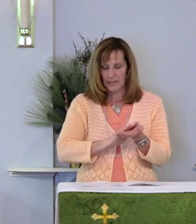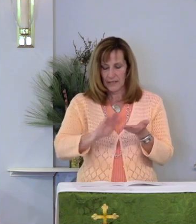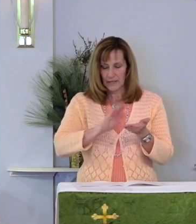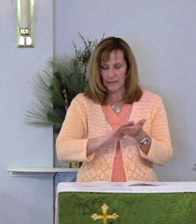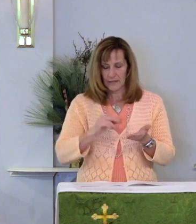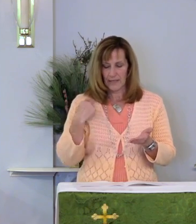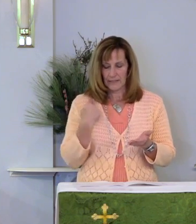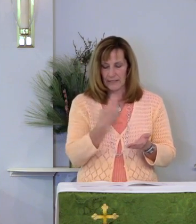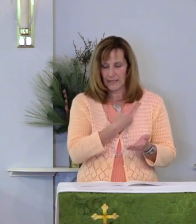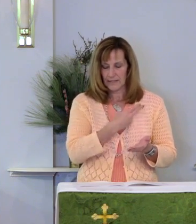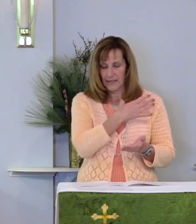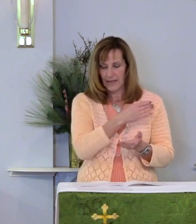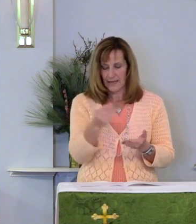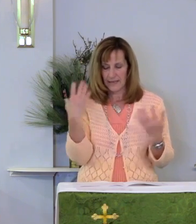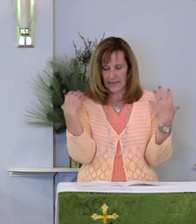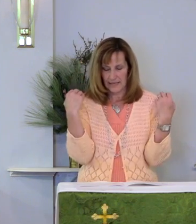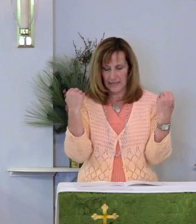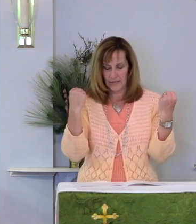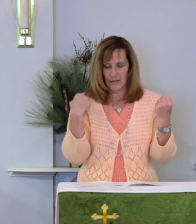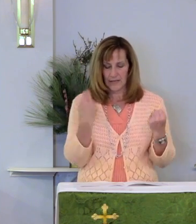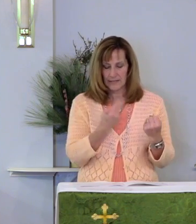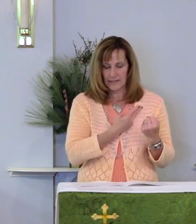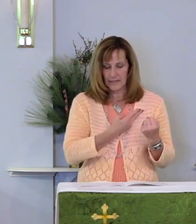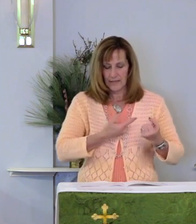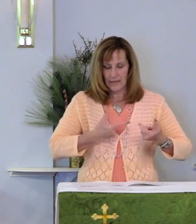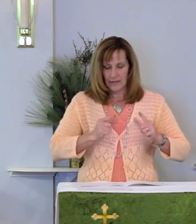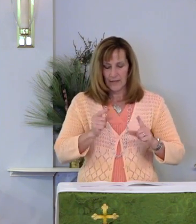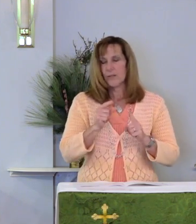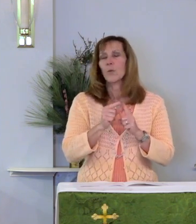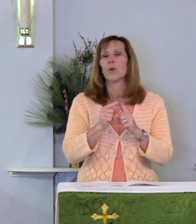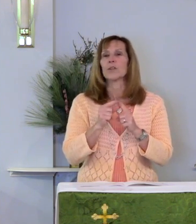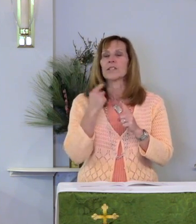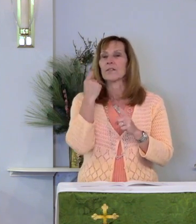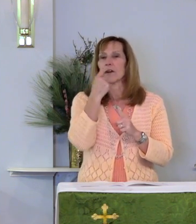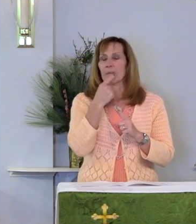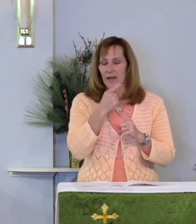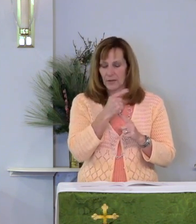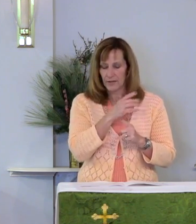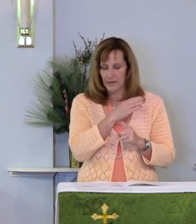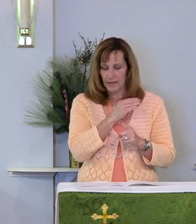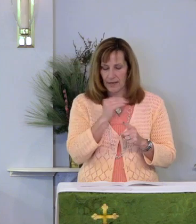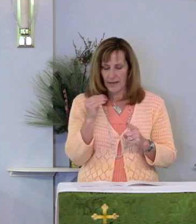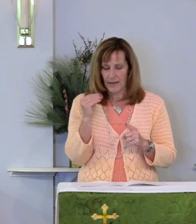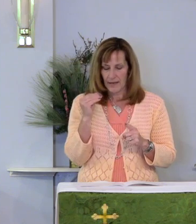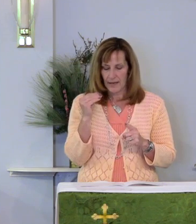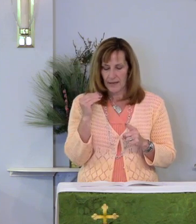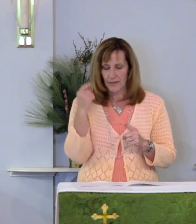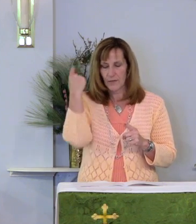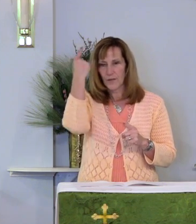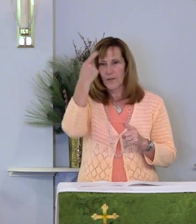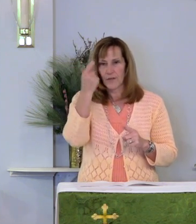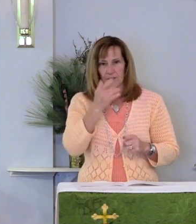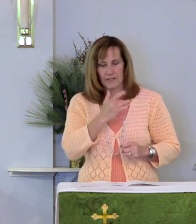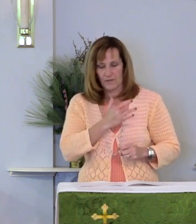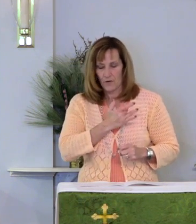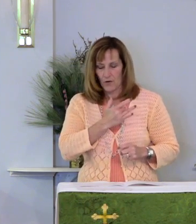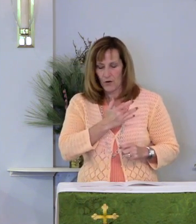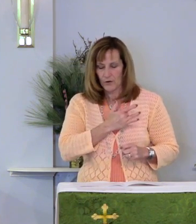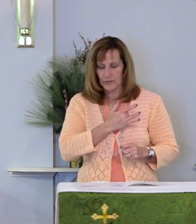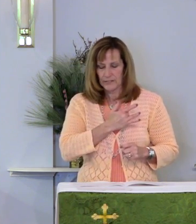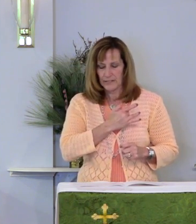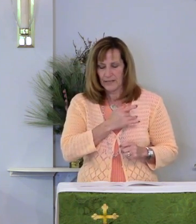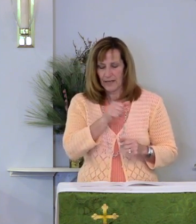mercy, cleanse us and heal us. Let the words of our mouths, the thoughts of our